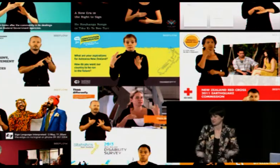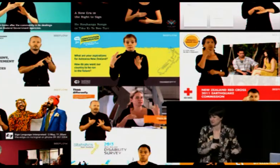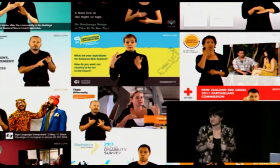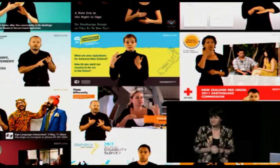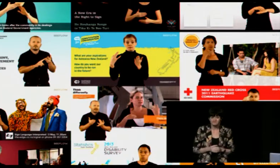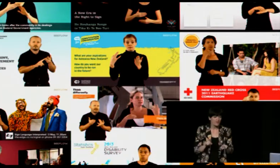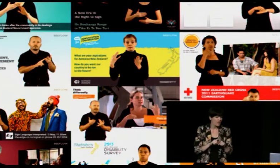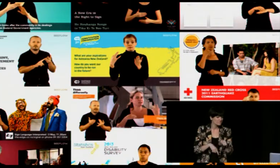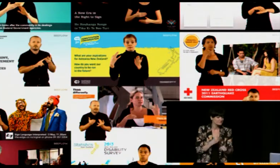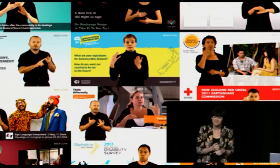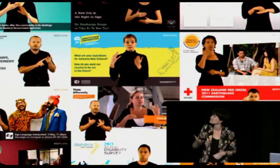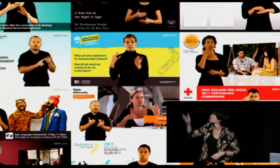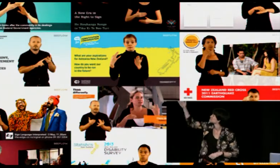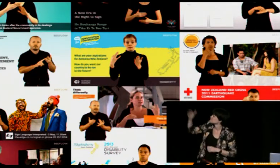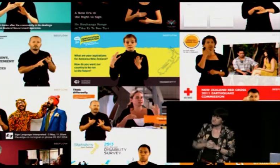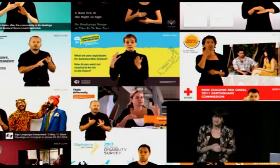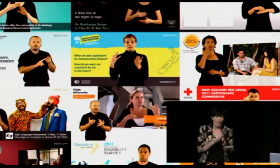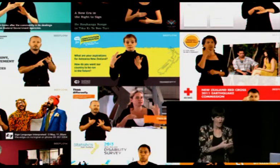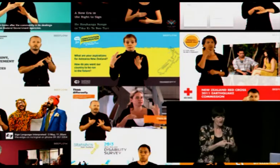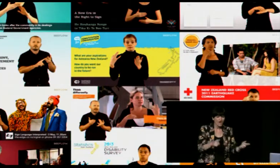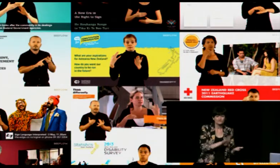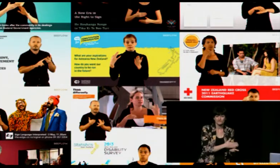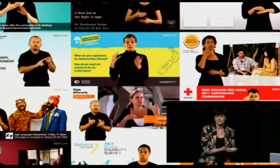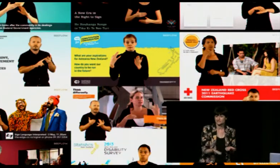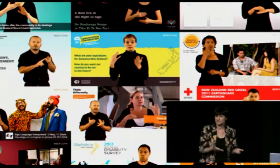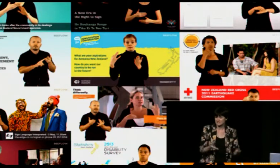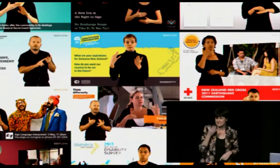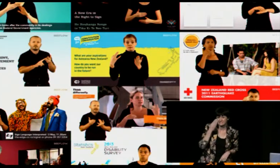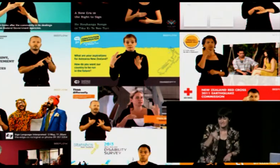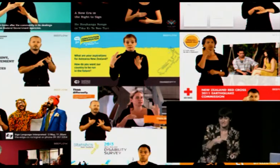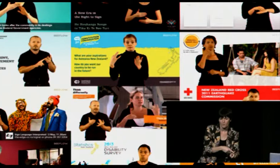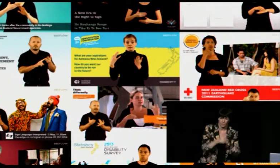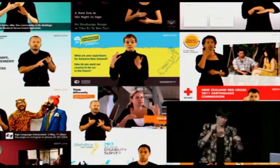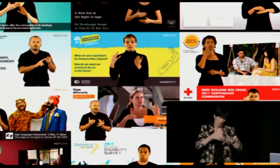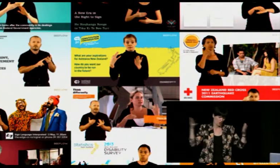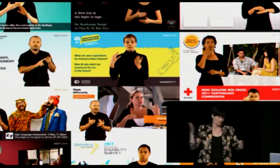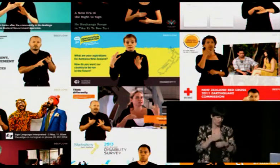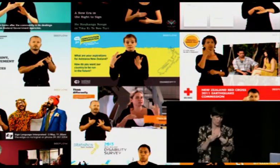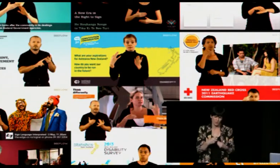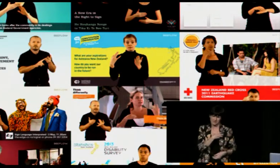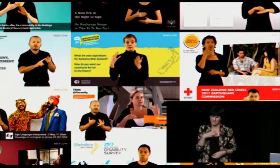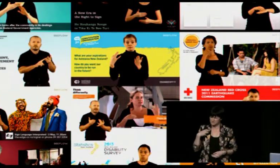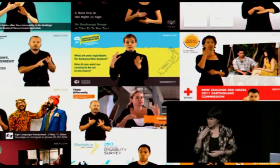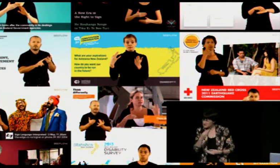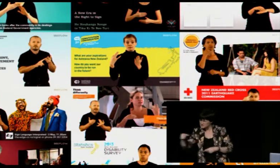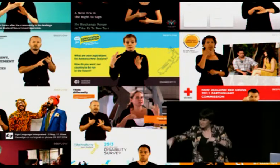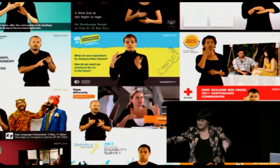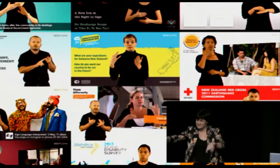all the time. And this is one of our services that we've developed about 18 months ago called Seaflow, which was an